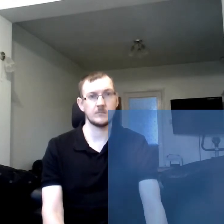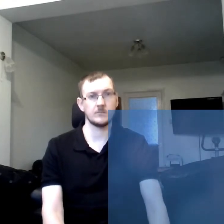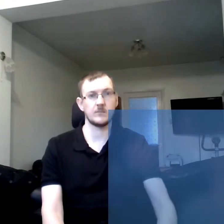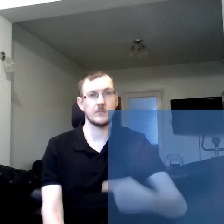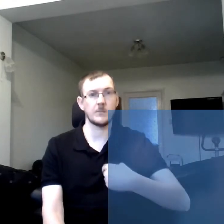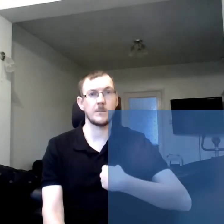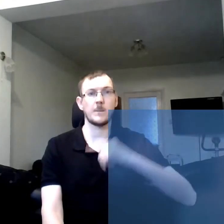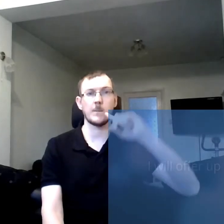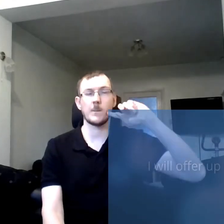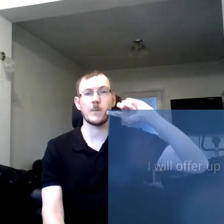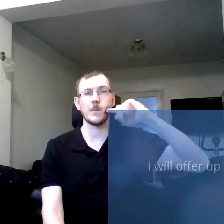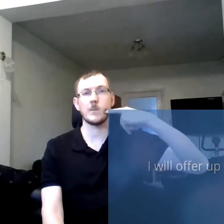So in